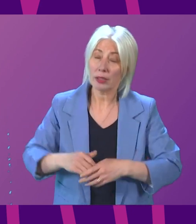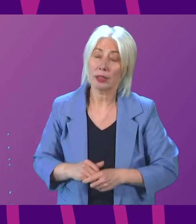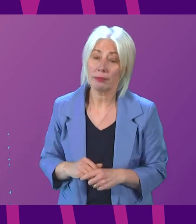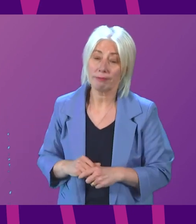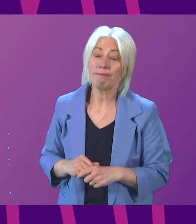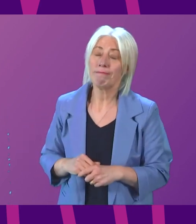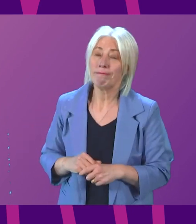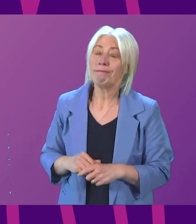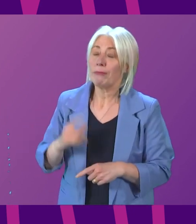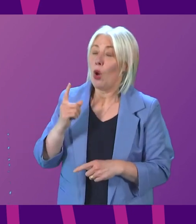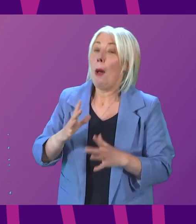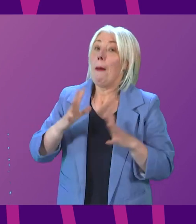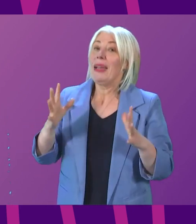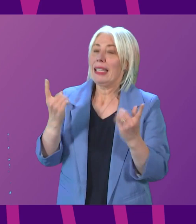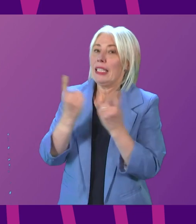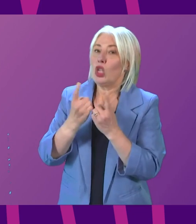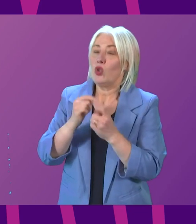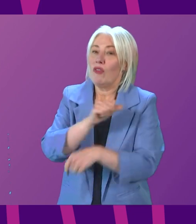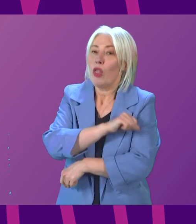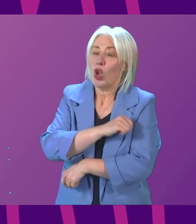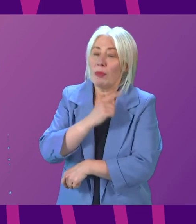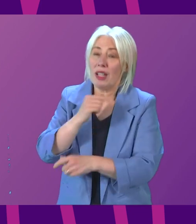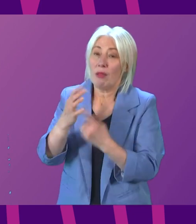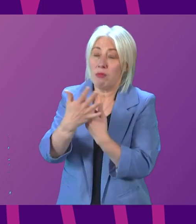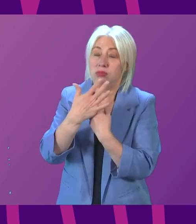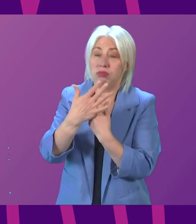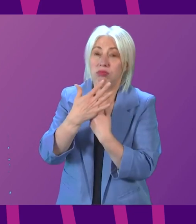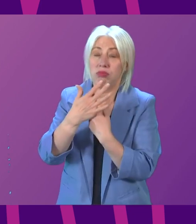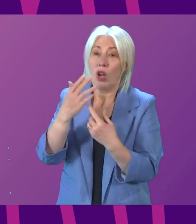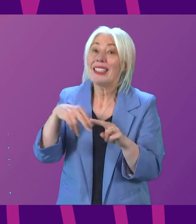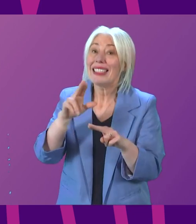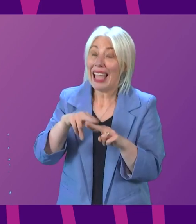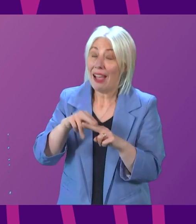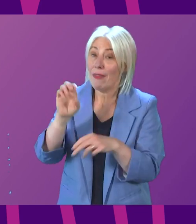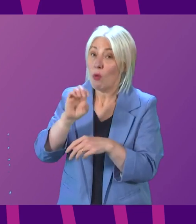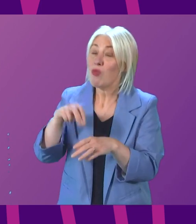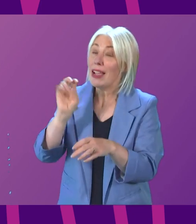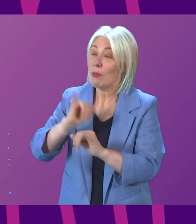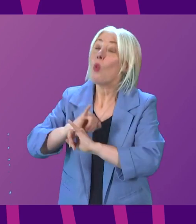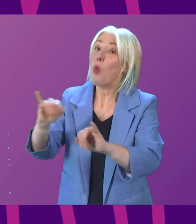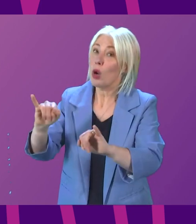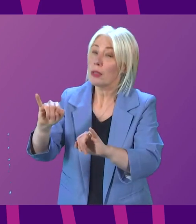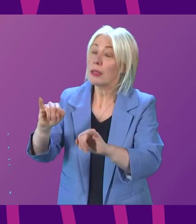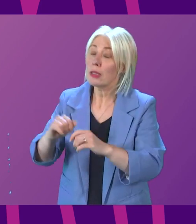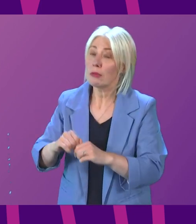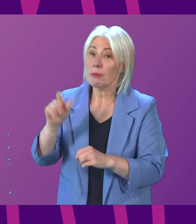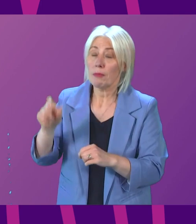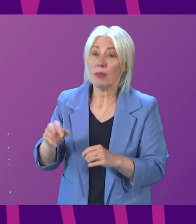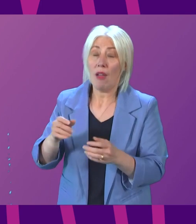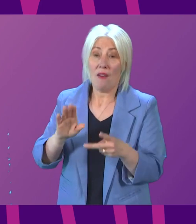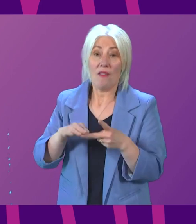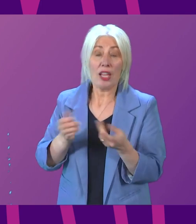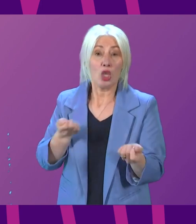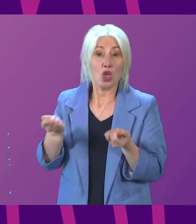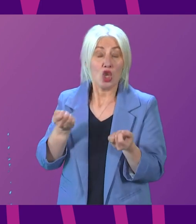One of the biggest issues facing hospitals is staffing pressures, and Brexit has worsened matters. Dr John Paul Lowry, Vice Chair